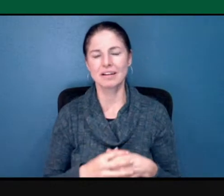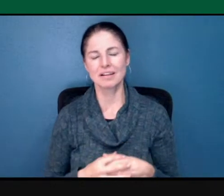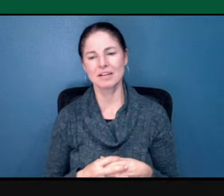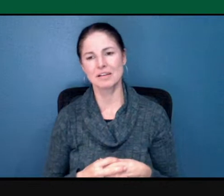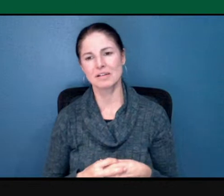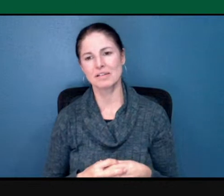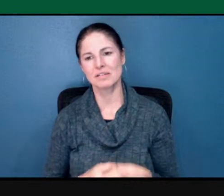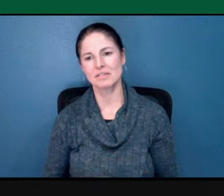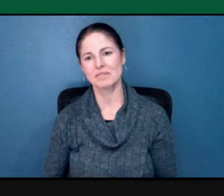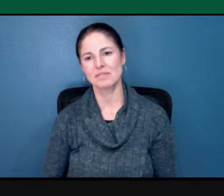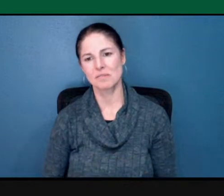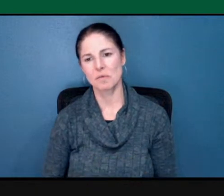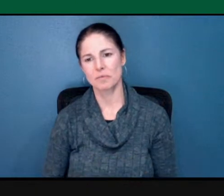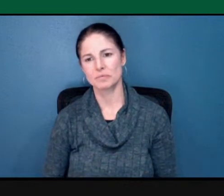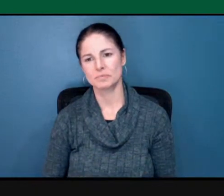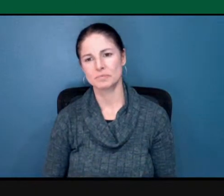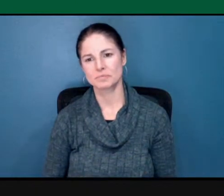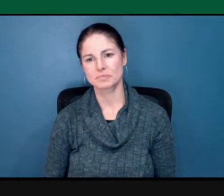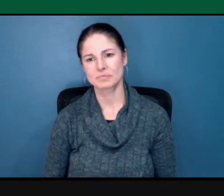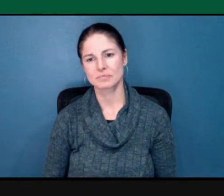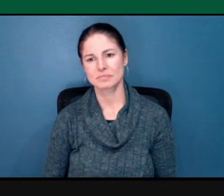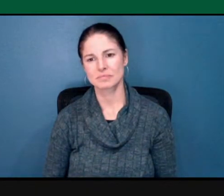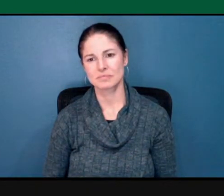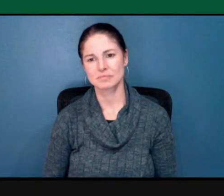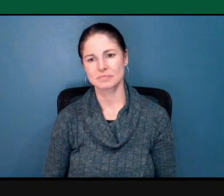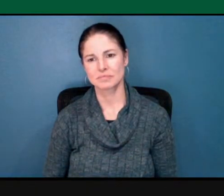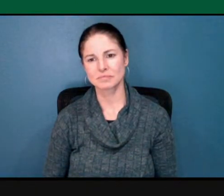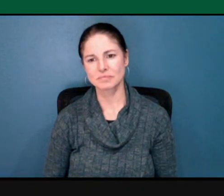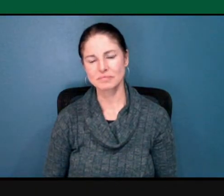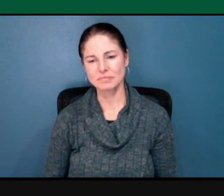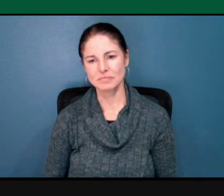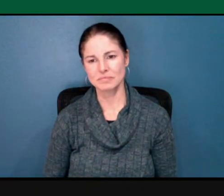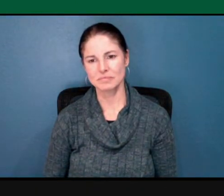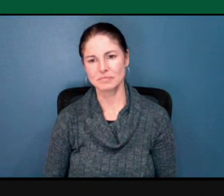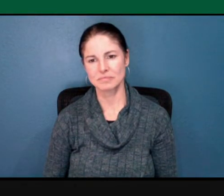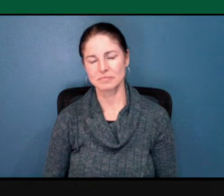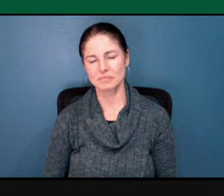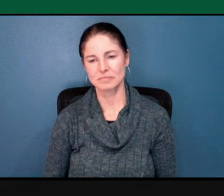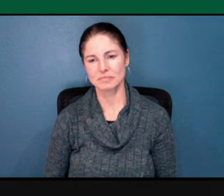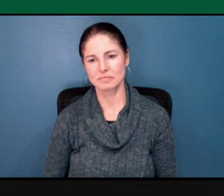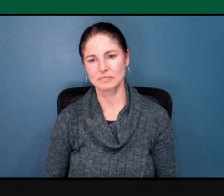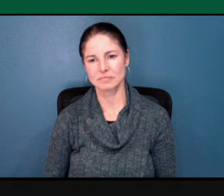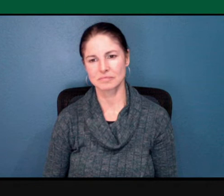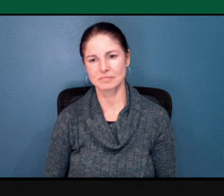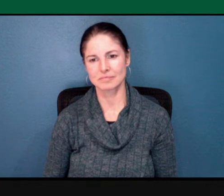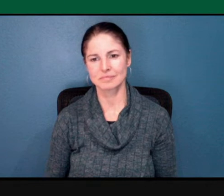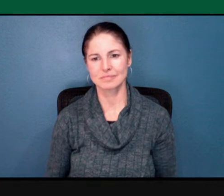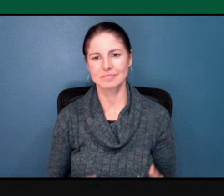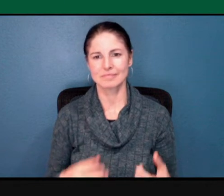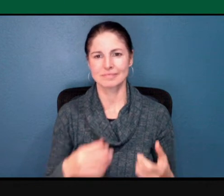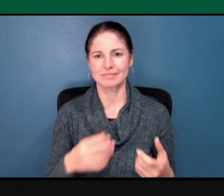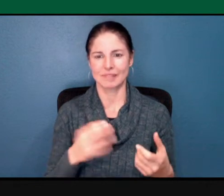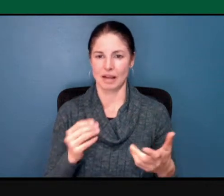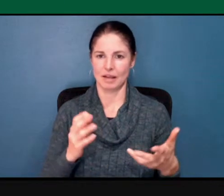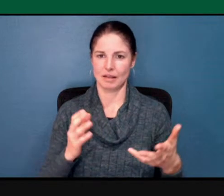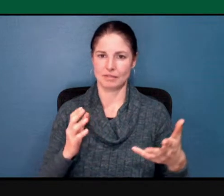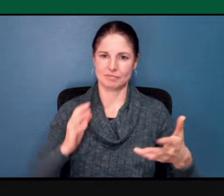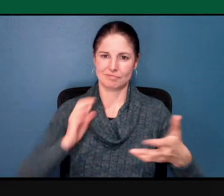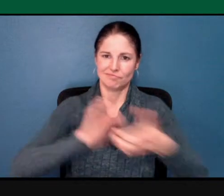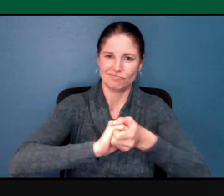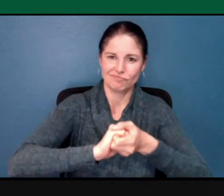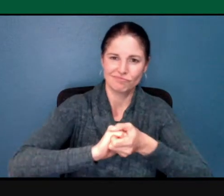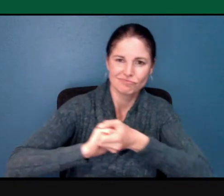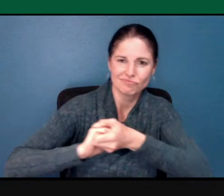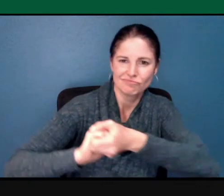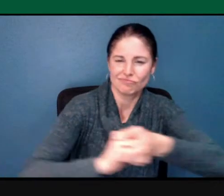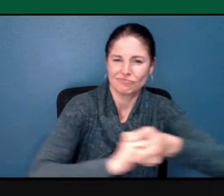around standing with each other, we can't be strategic in one sense of the word